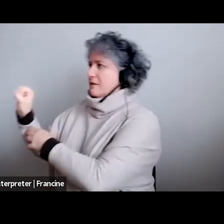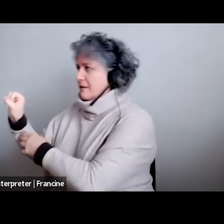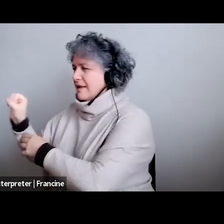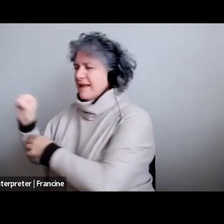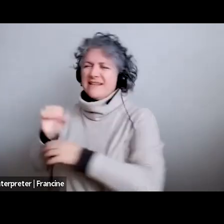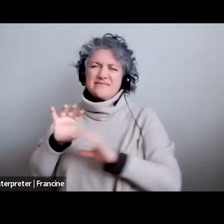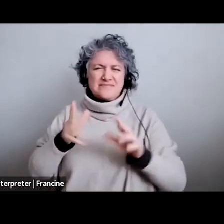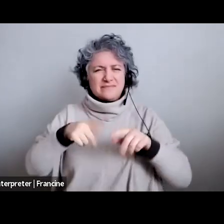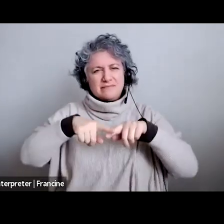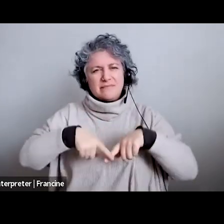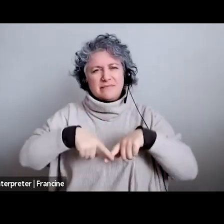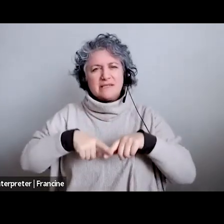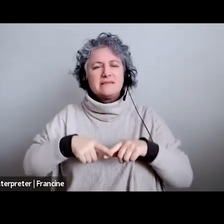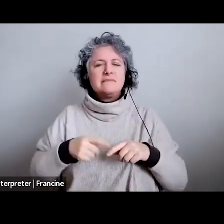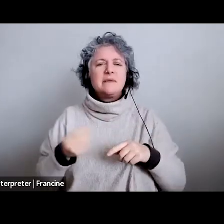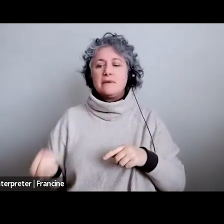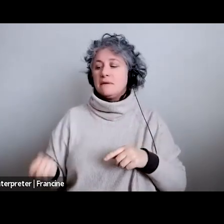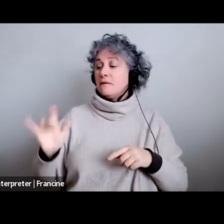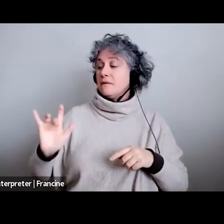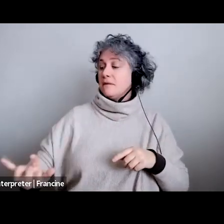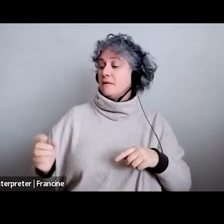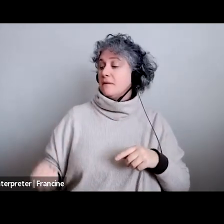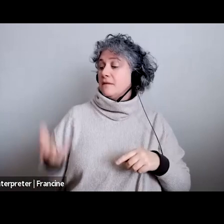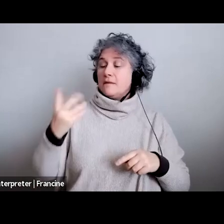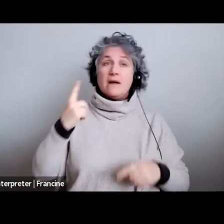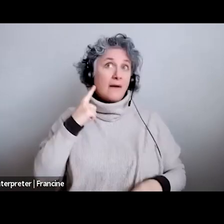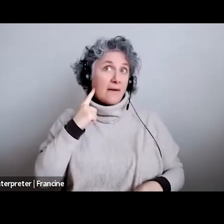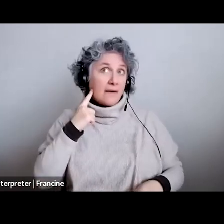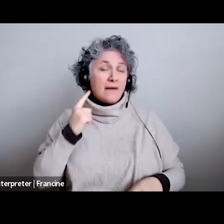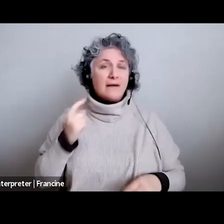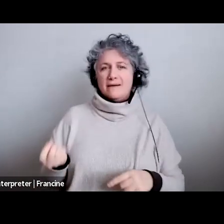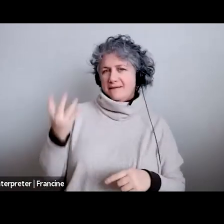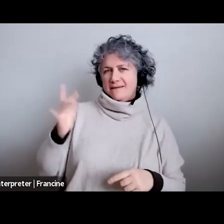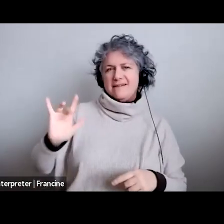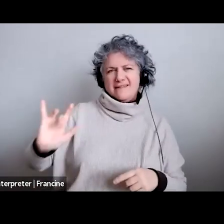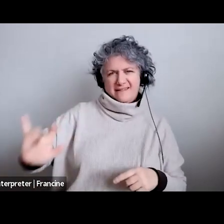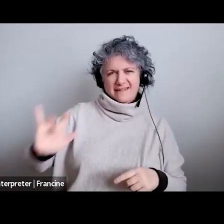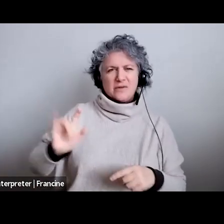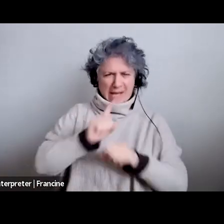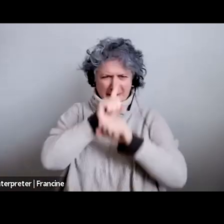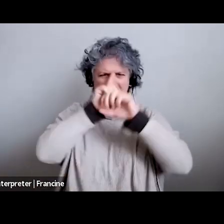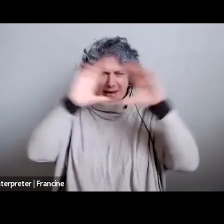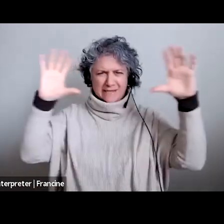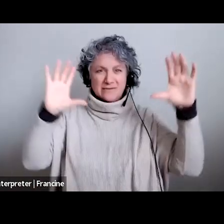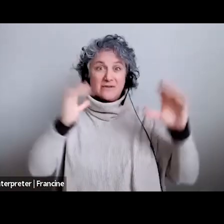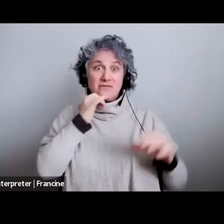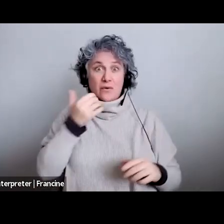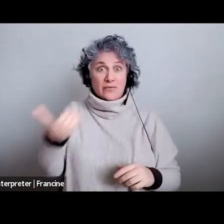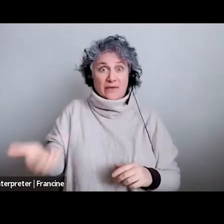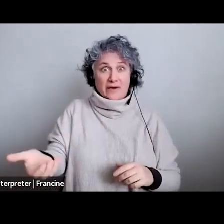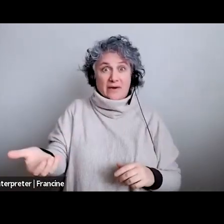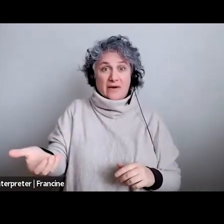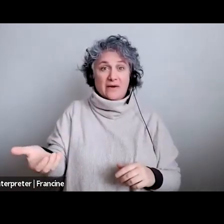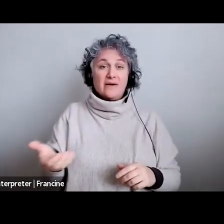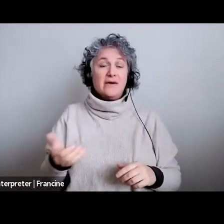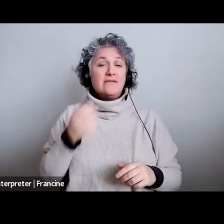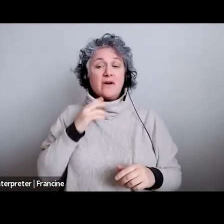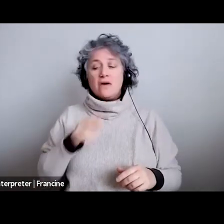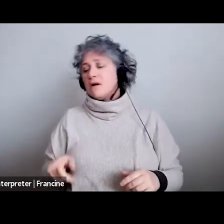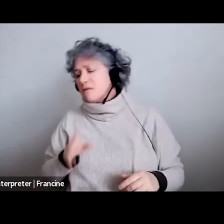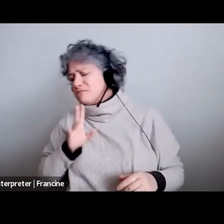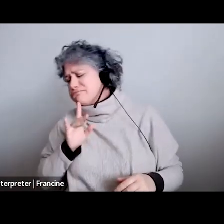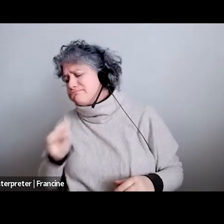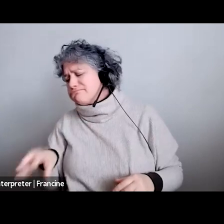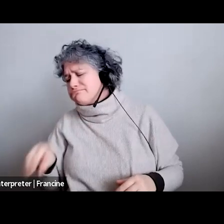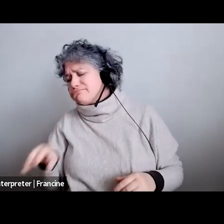pretend it's a speaker phone you know like you've touched your speaker phone and so you can imagine that your phone is there and you're talking to your phone but at least then